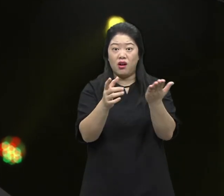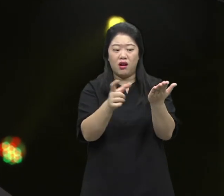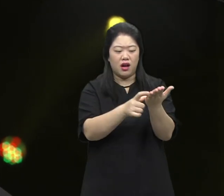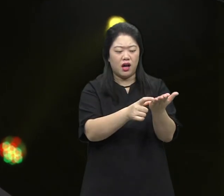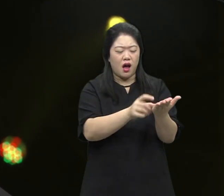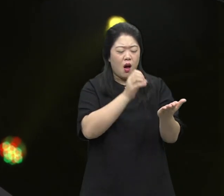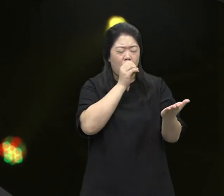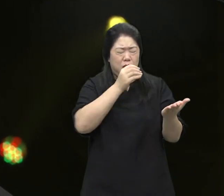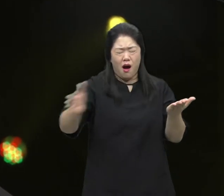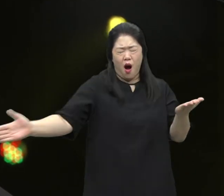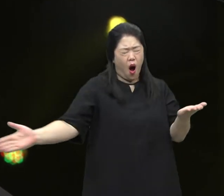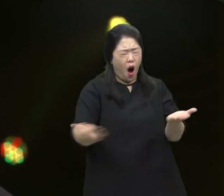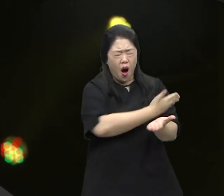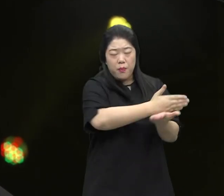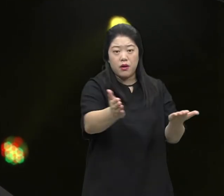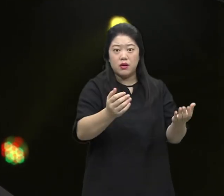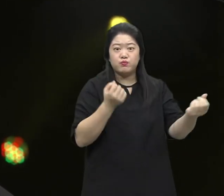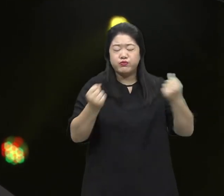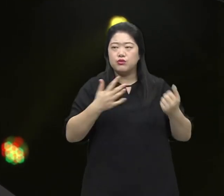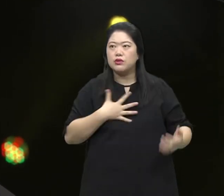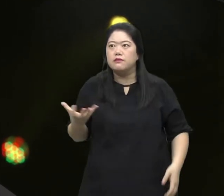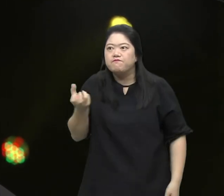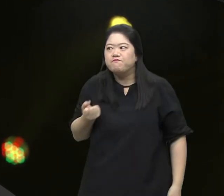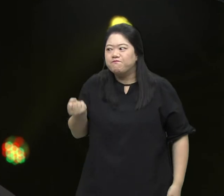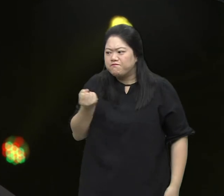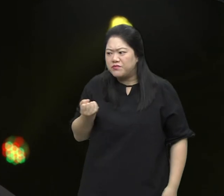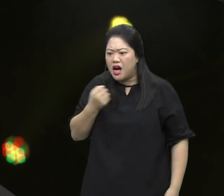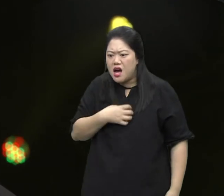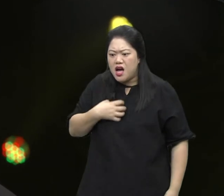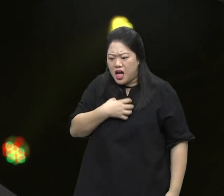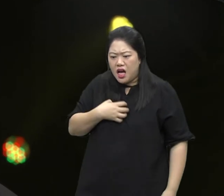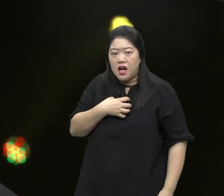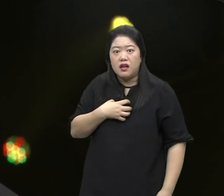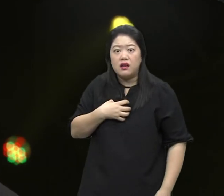But what we cannot even find one reference to in the Bible is what we're holding on to.